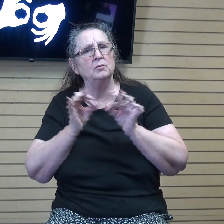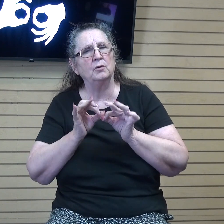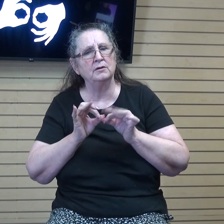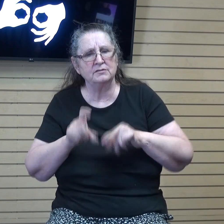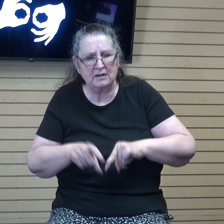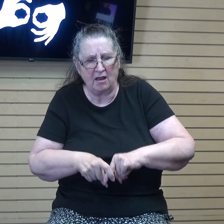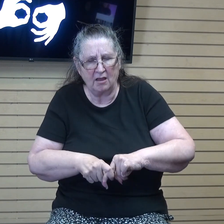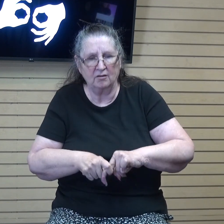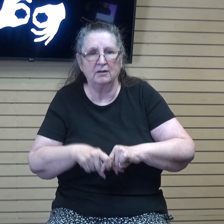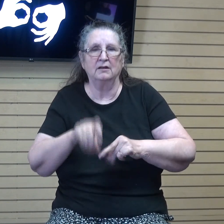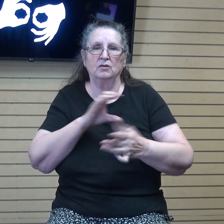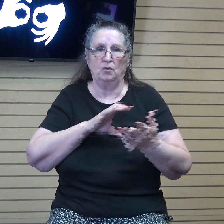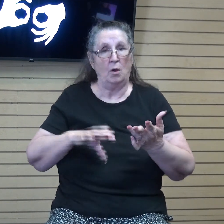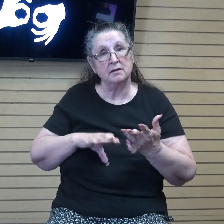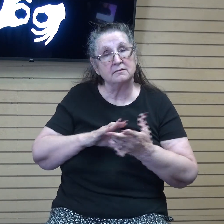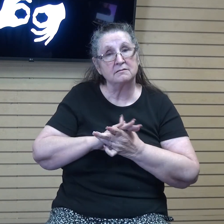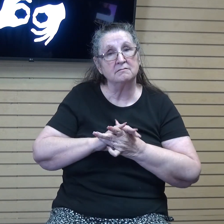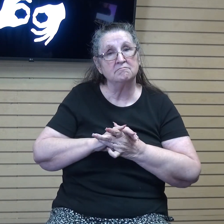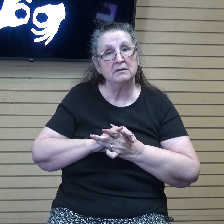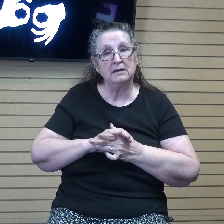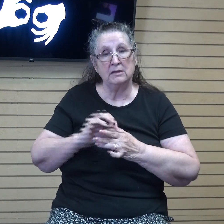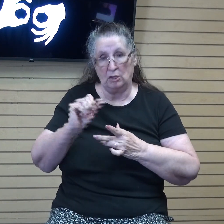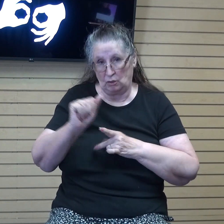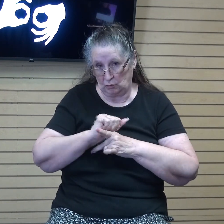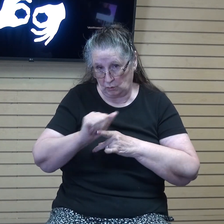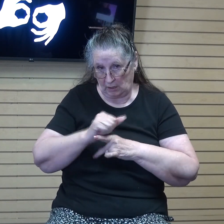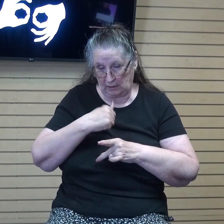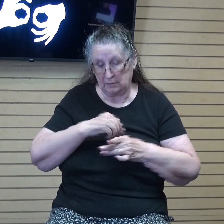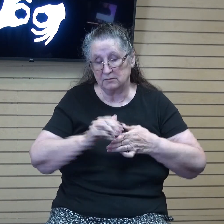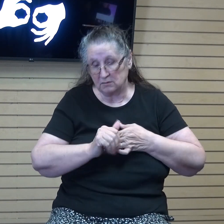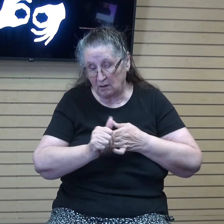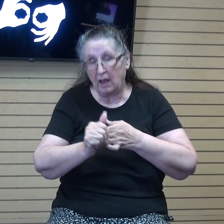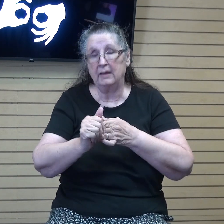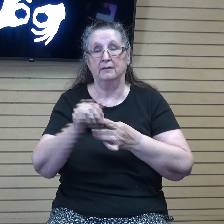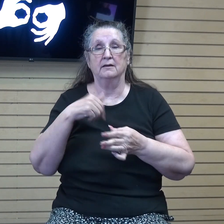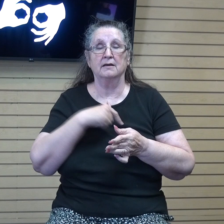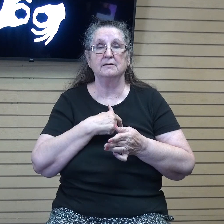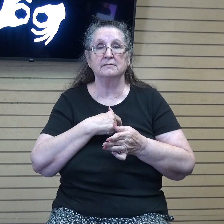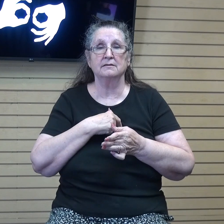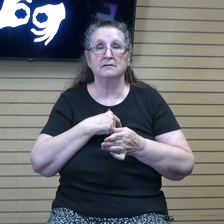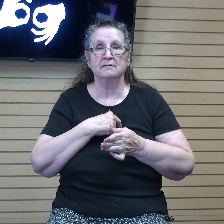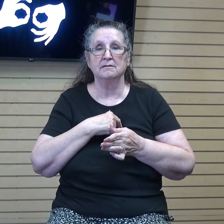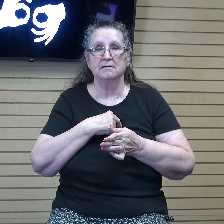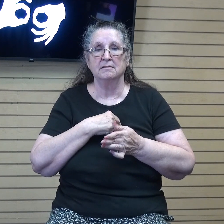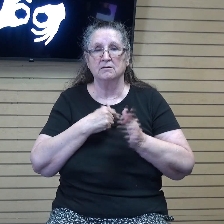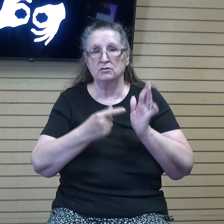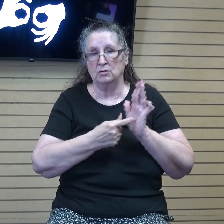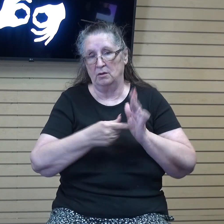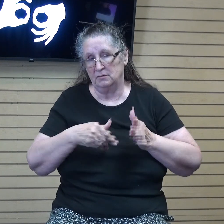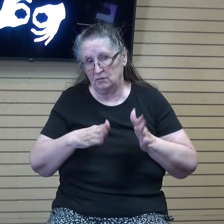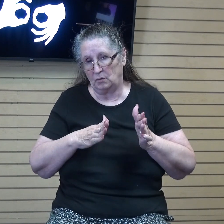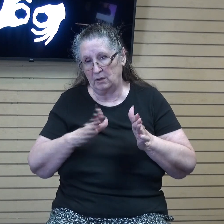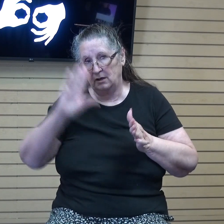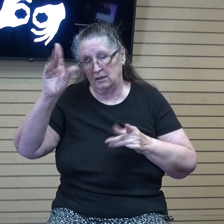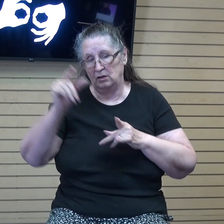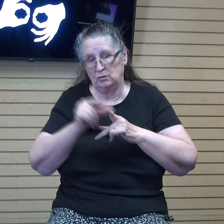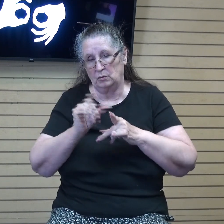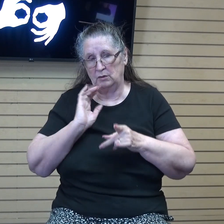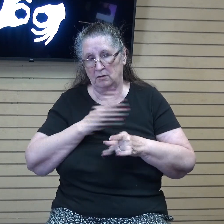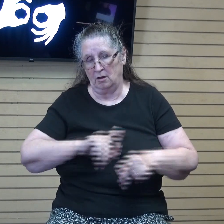Christ? He can train us. He can guide us. He can direct us. His word is our sword against the enemy.